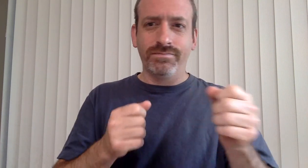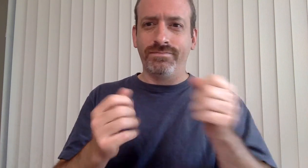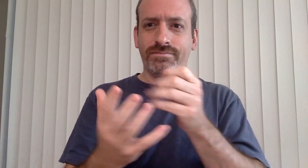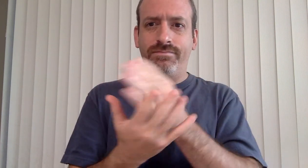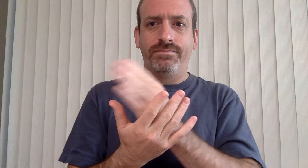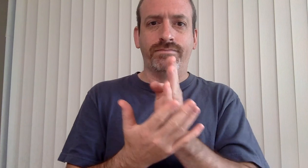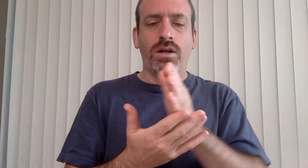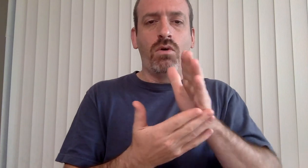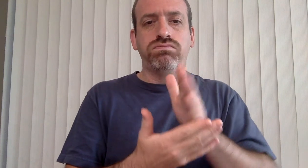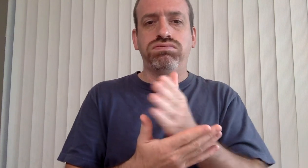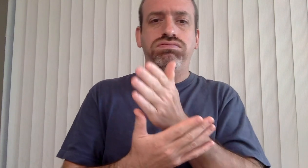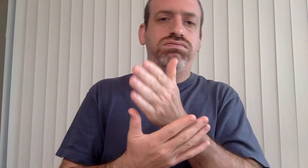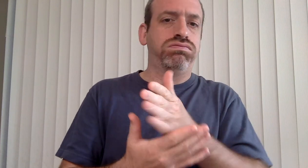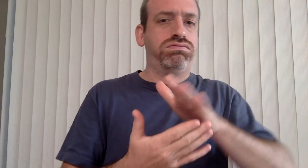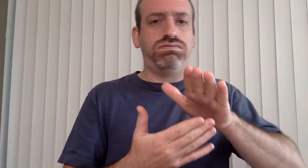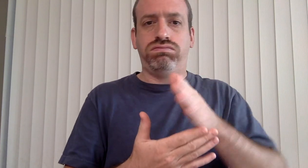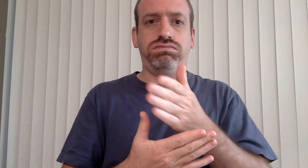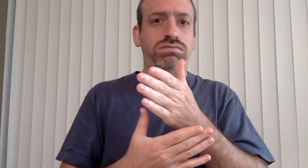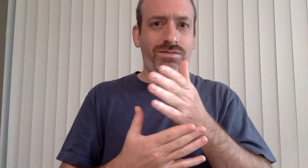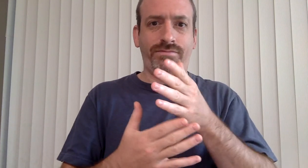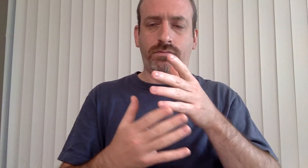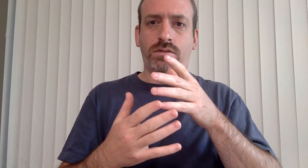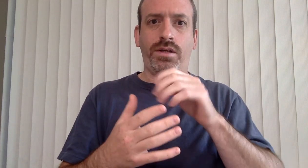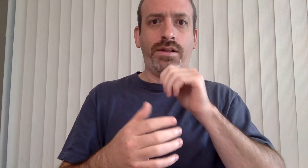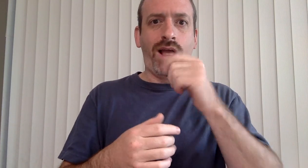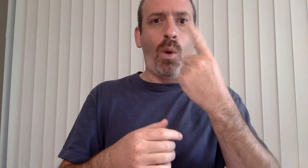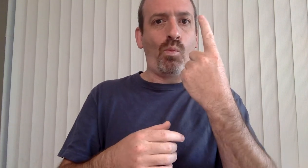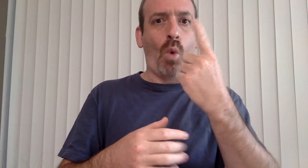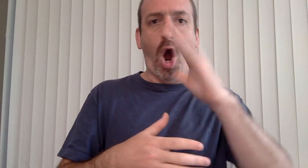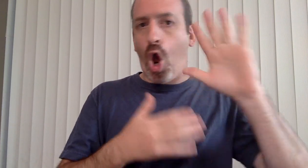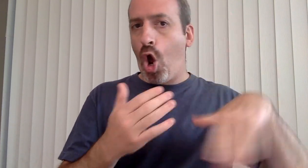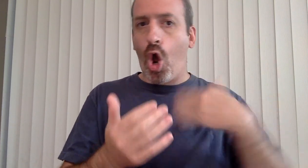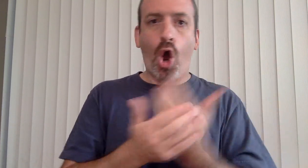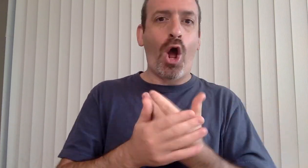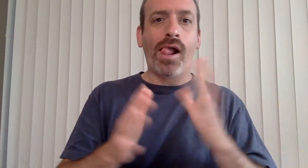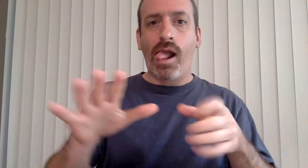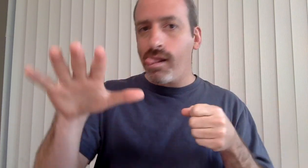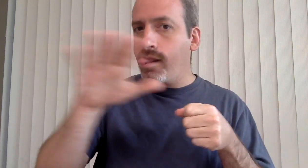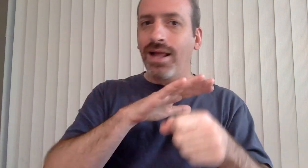Leave him out of this, Dad. It's me you want. I want you.